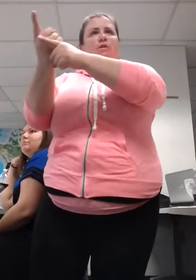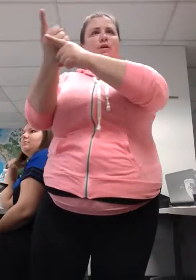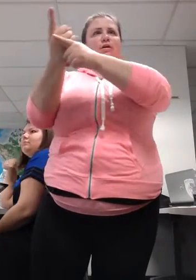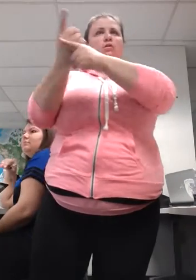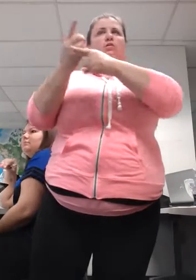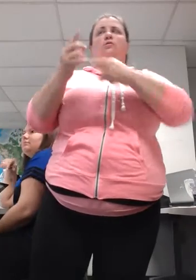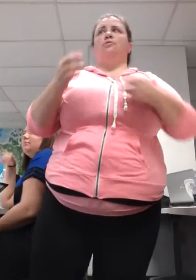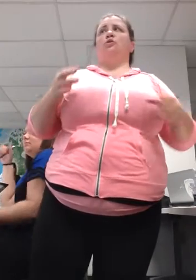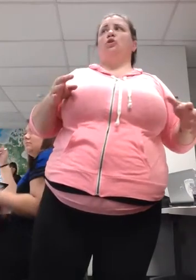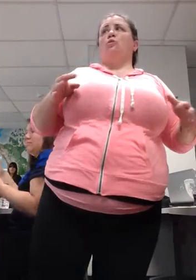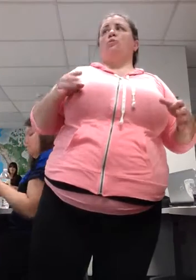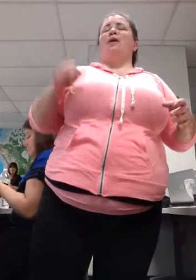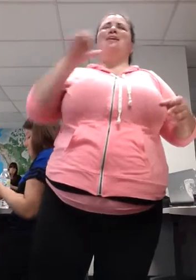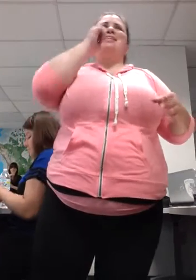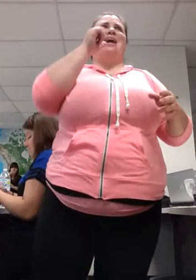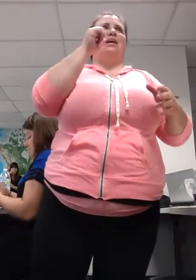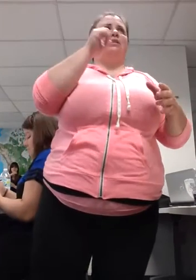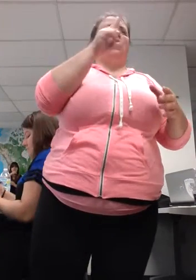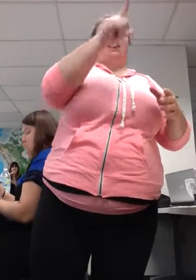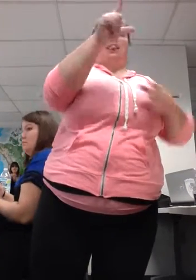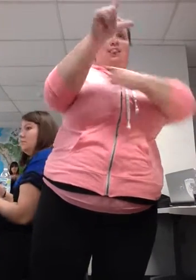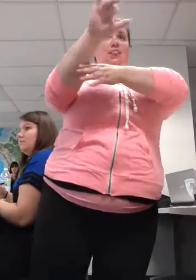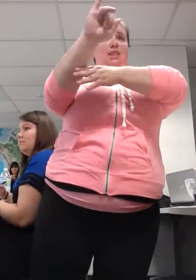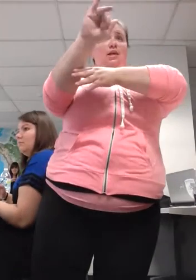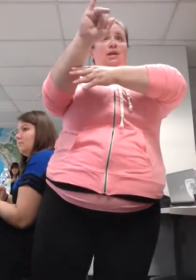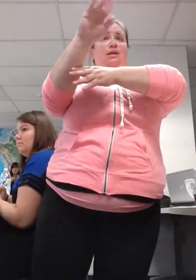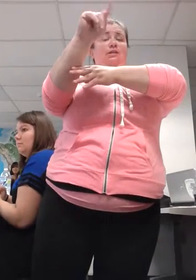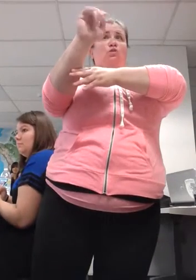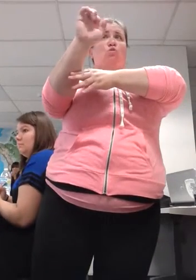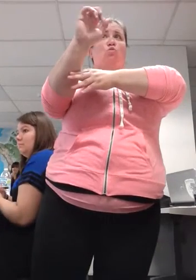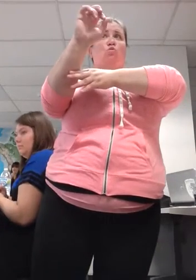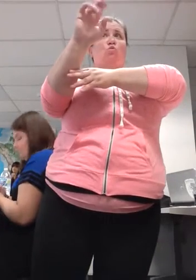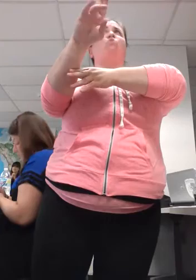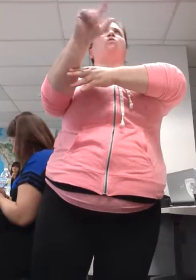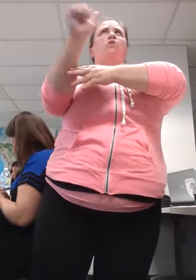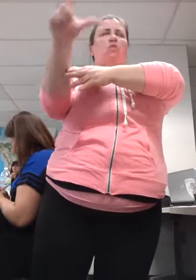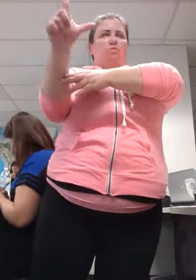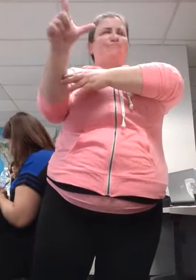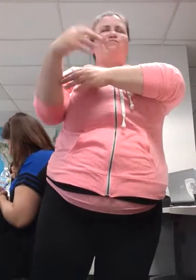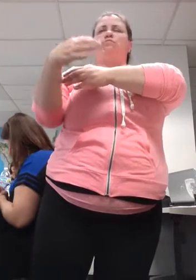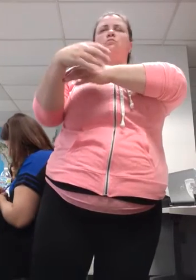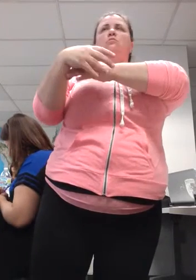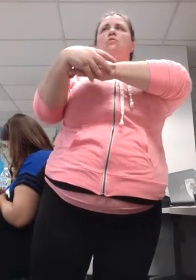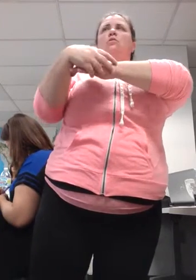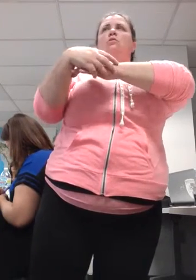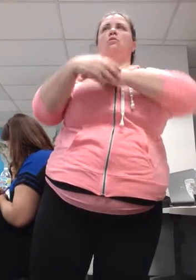meaning-based sign choices. Not superficial, surface, or literal.